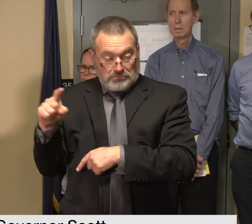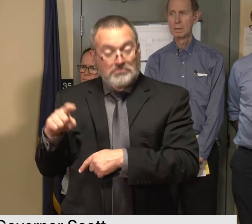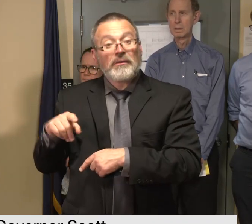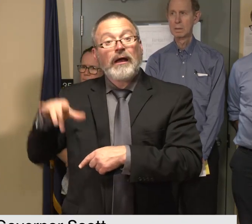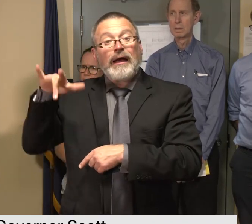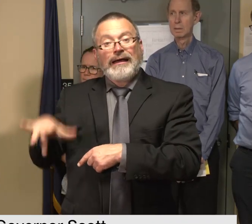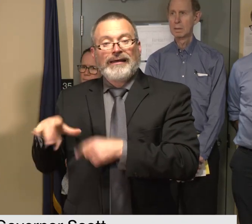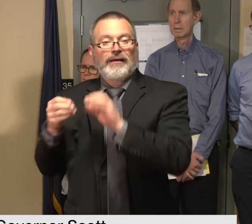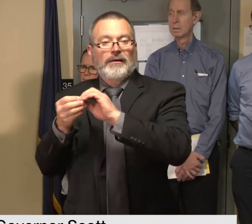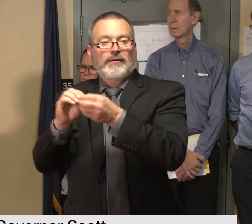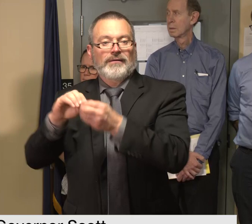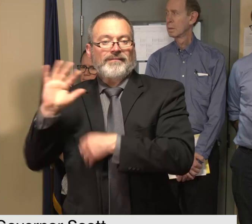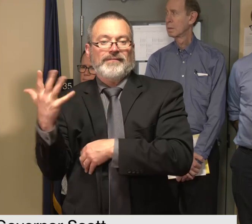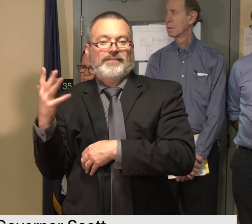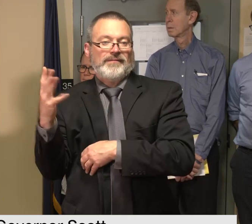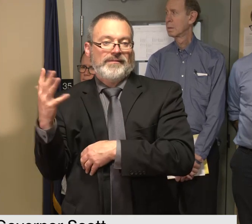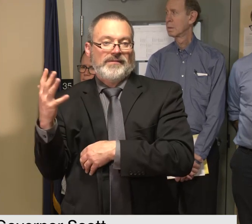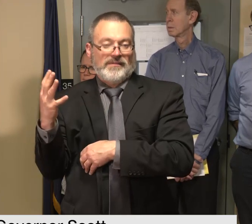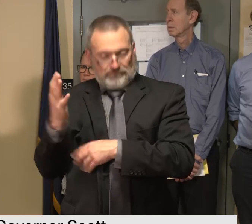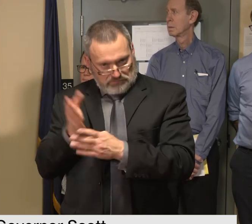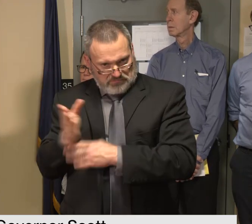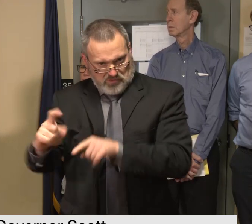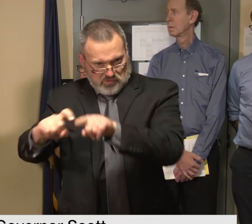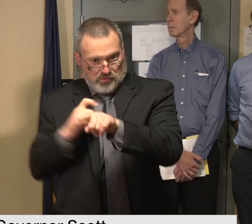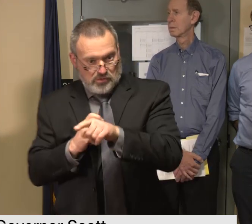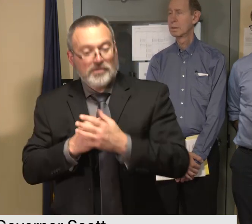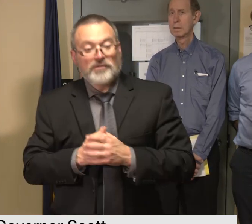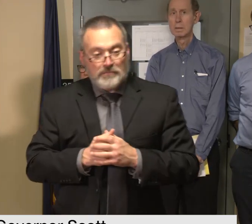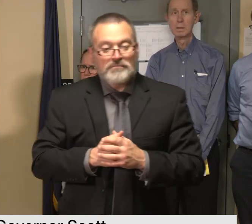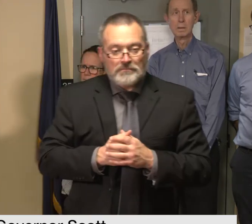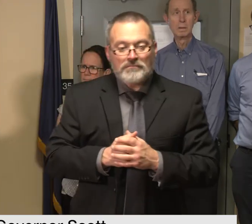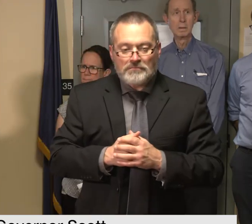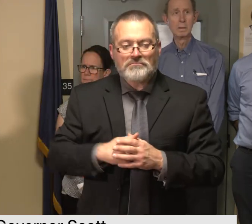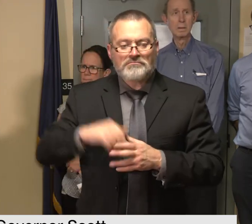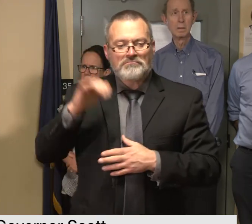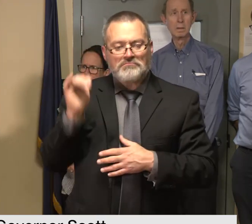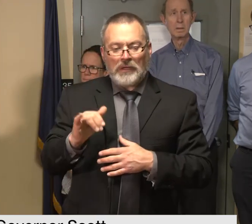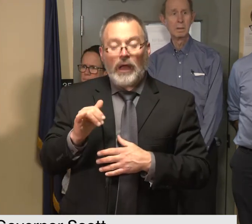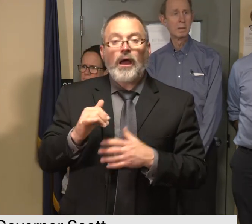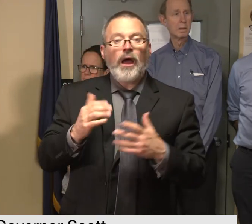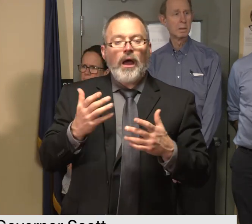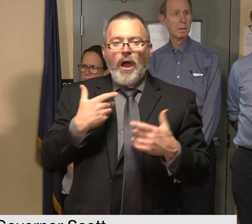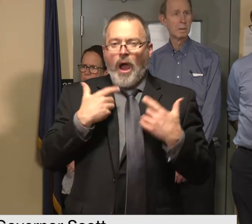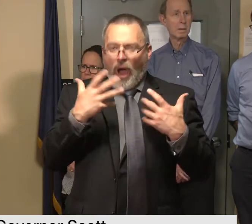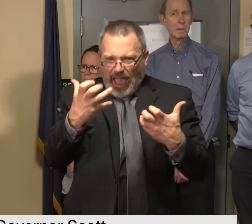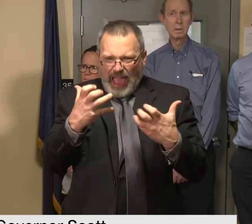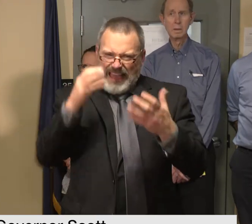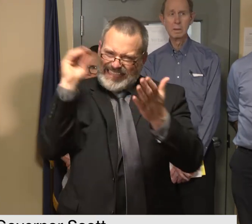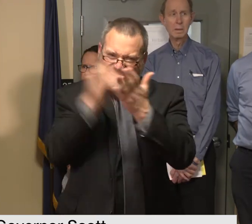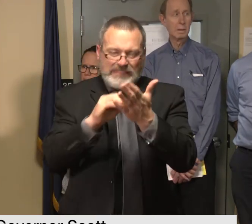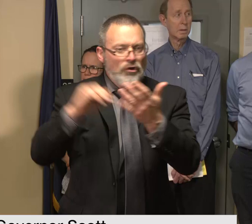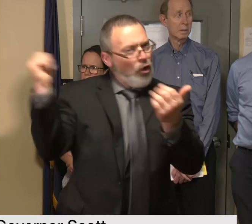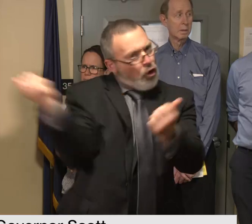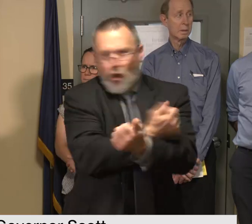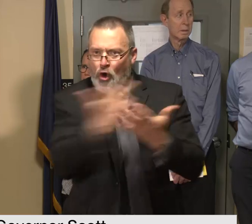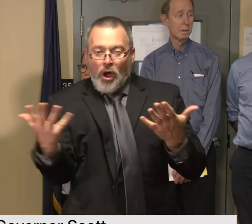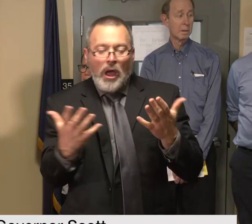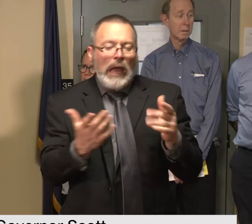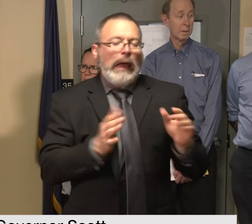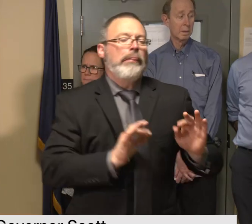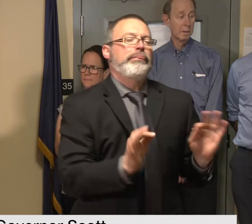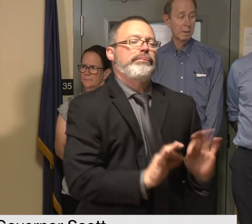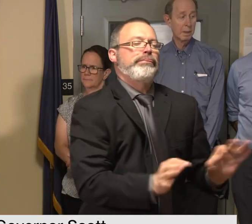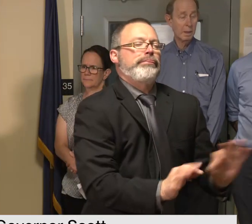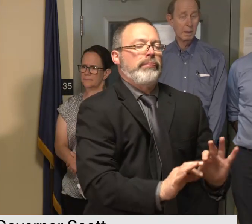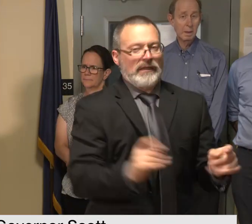every report no matter how small helps move us closer to the thresholds that could trigger